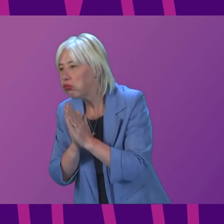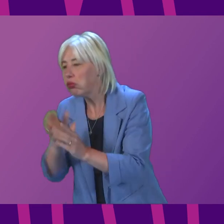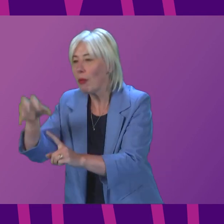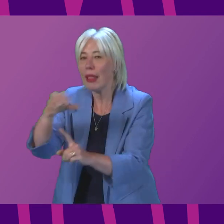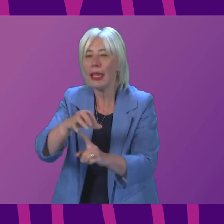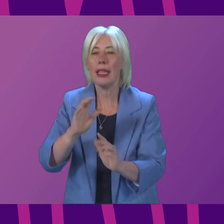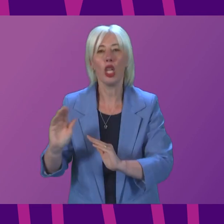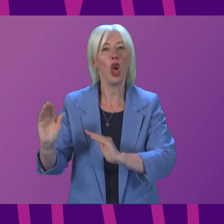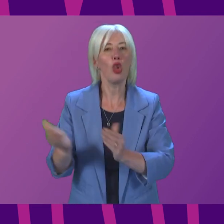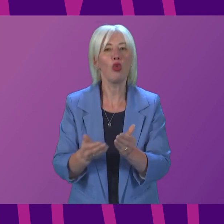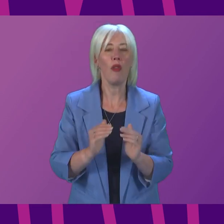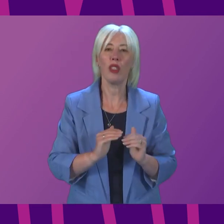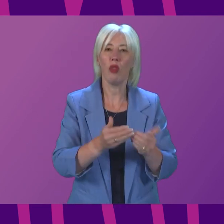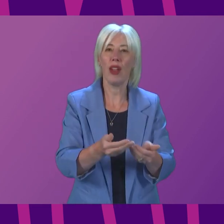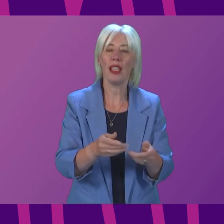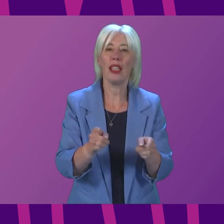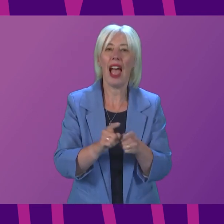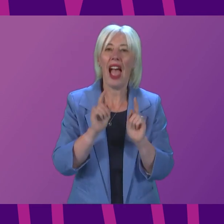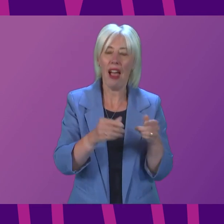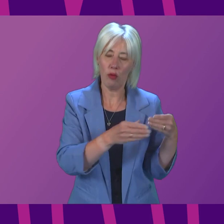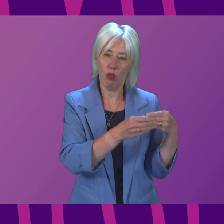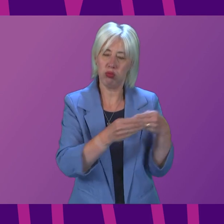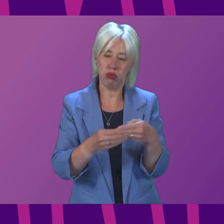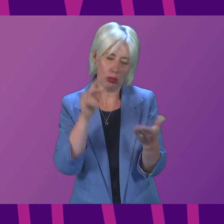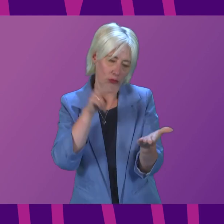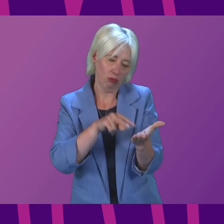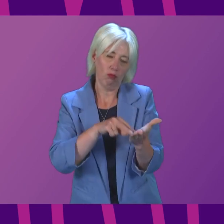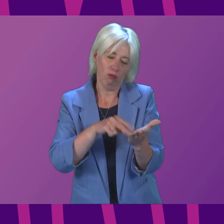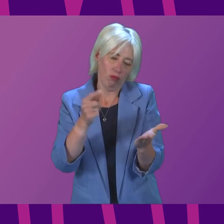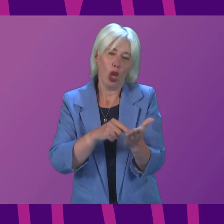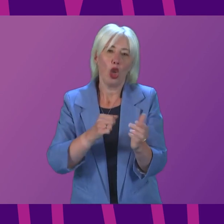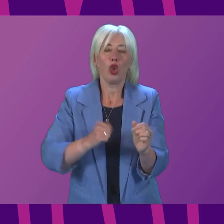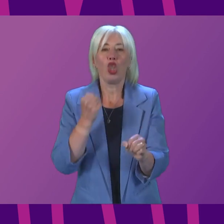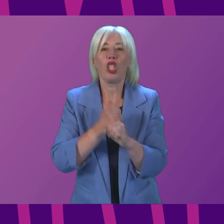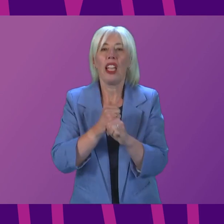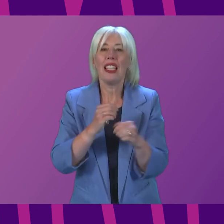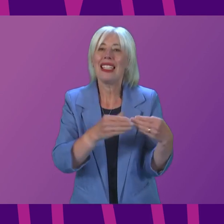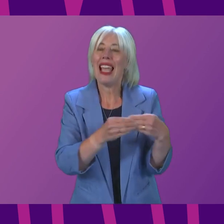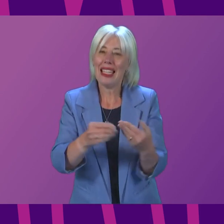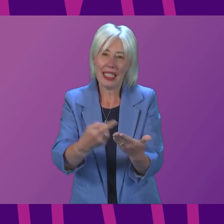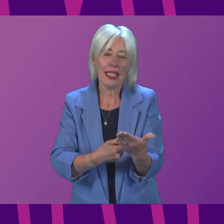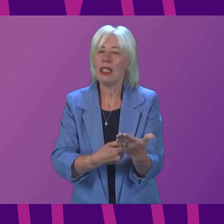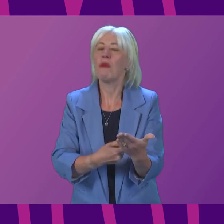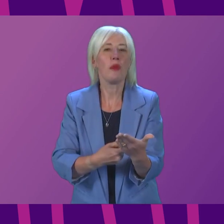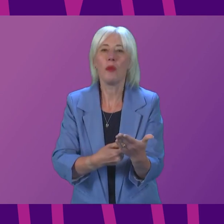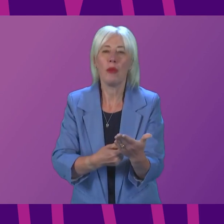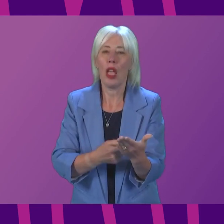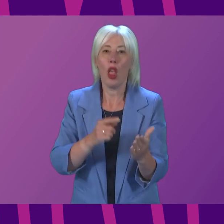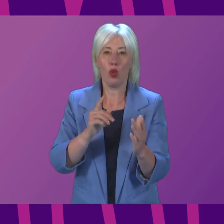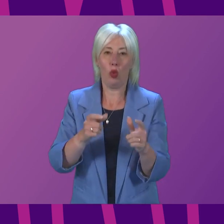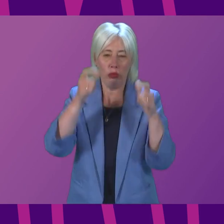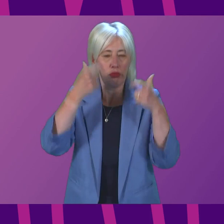service providers to have regard to Scottish Government guidance on Covid and to take reasonably practical measures set out in the guidance.